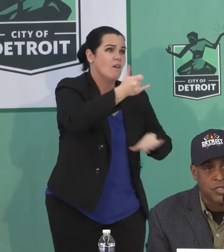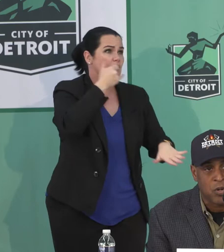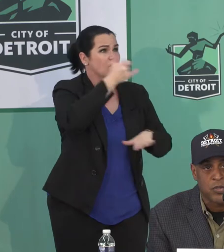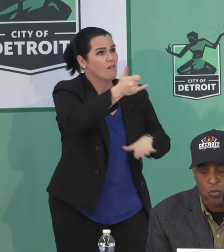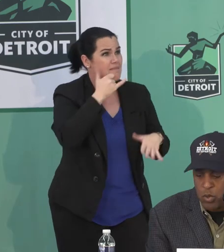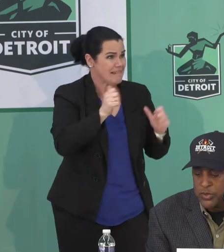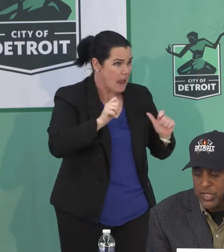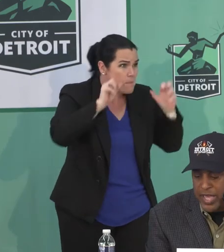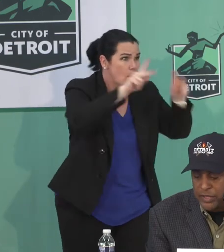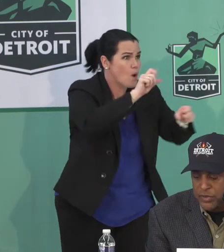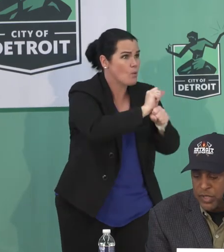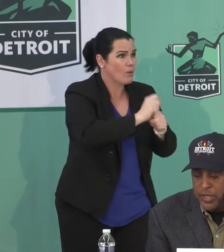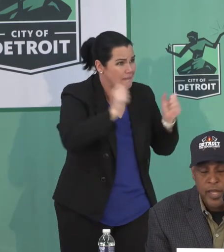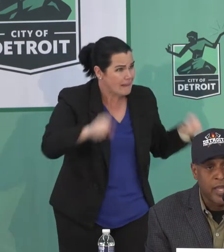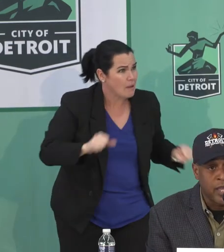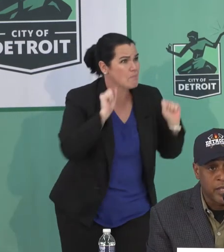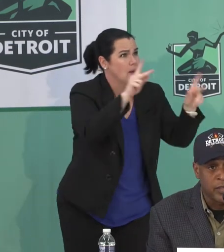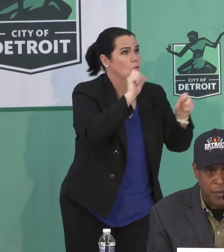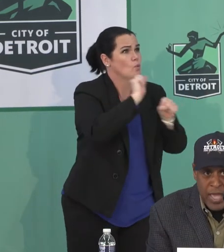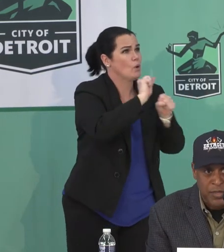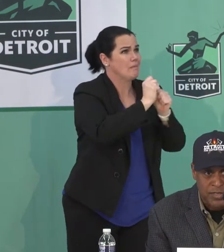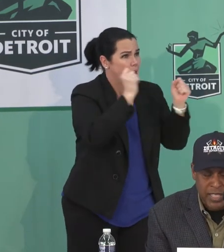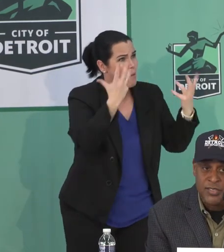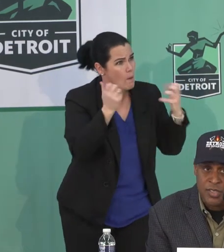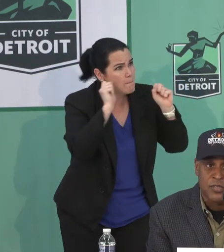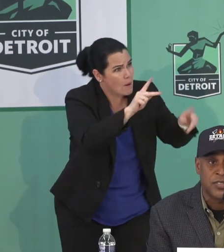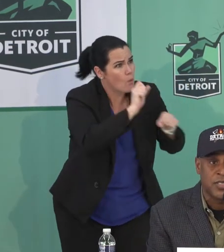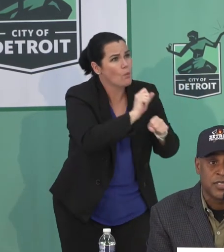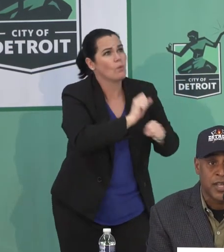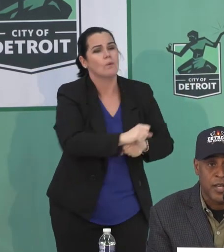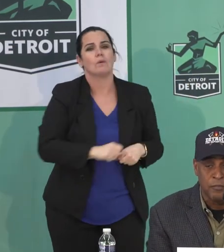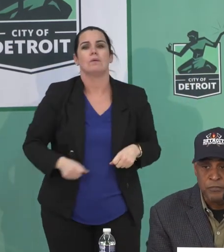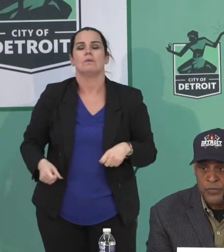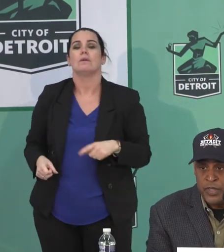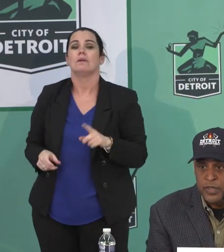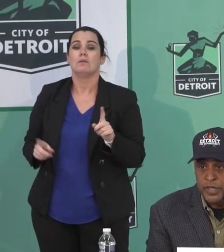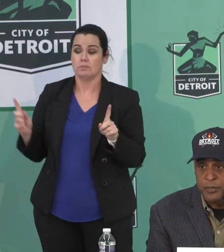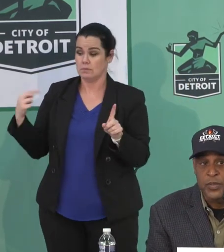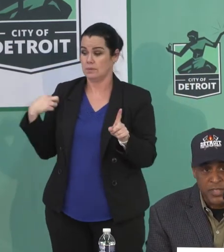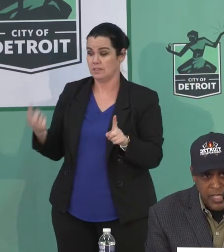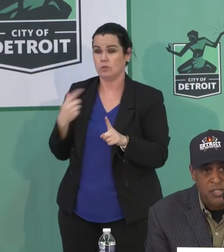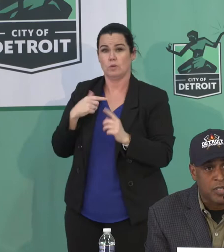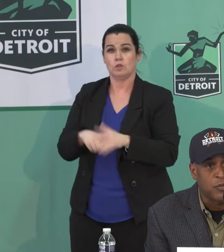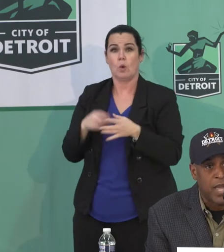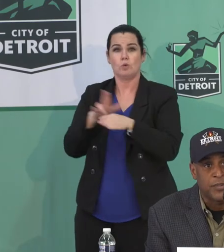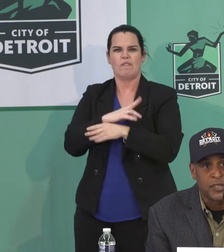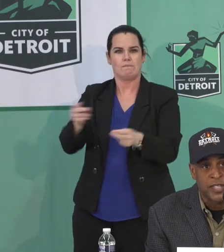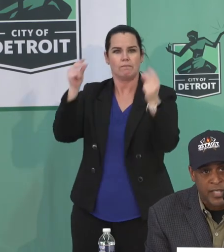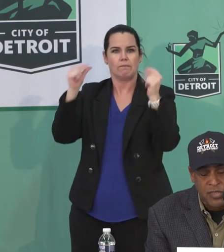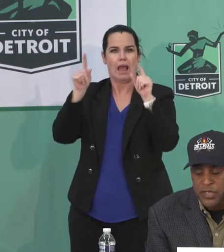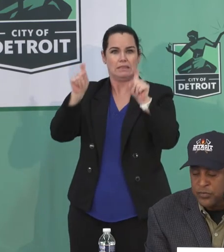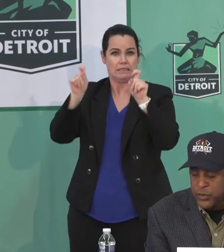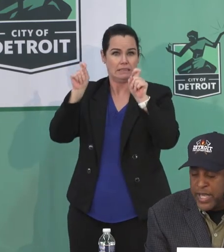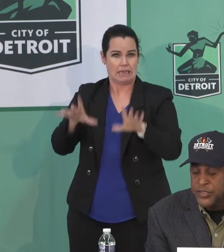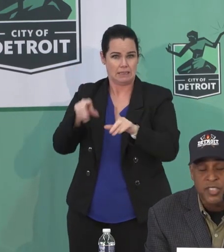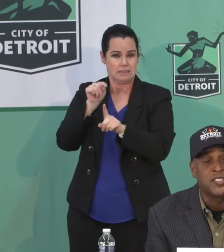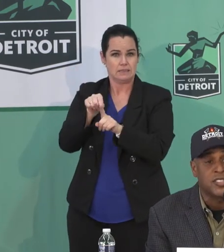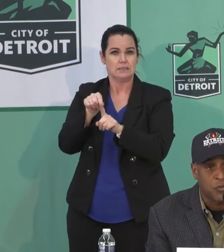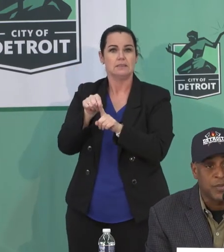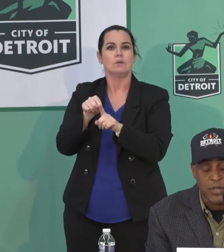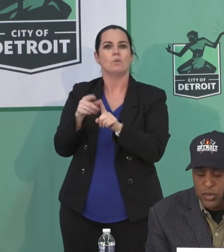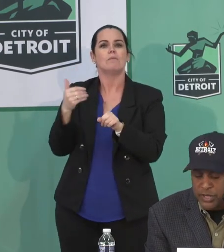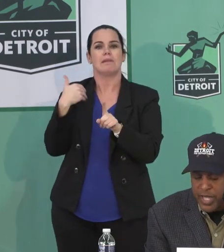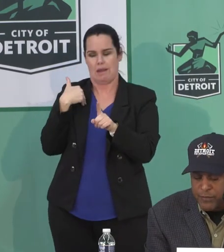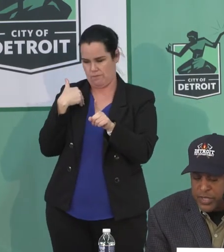check their return to work status. And I'm happy to say since the implementation of the rapid testing, we have